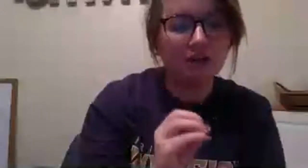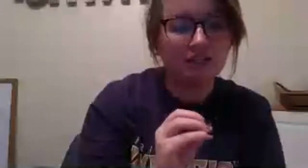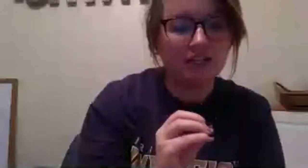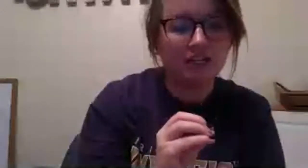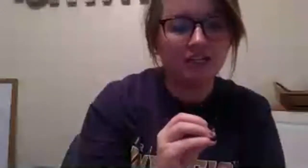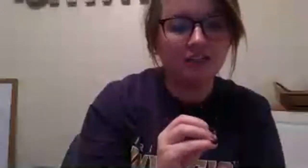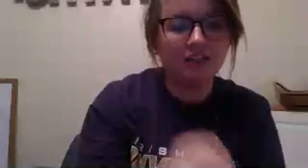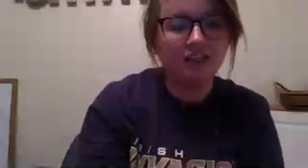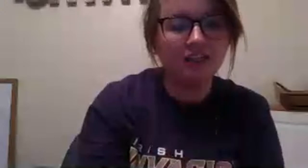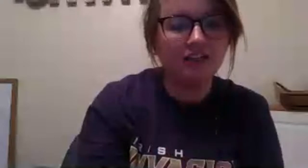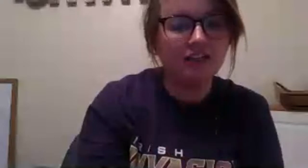excited